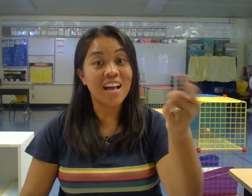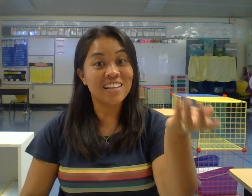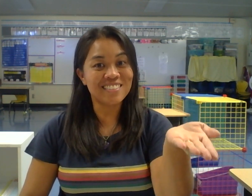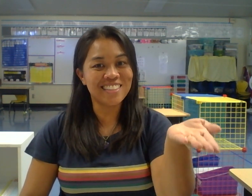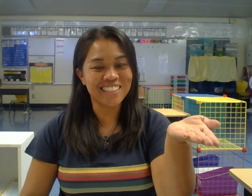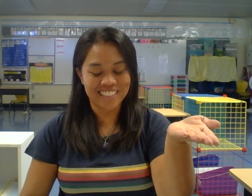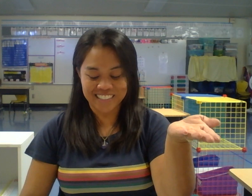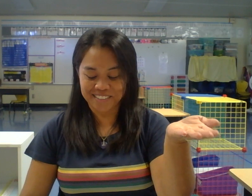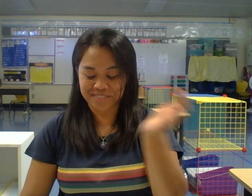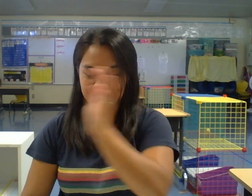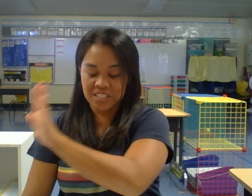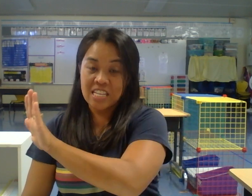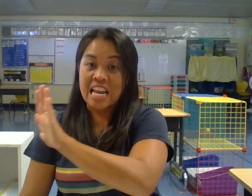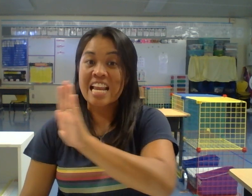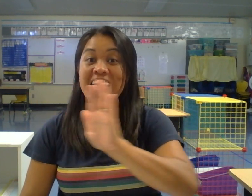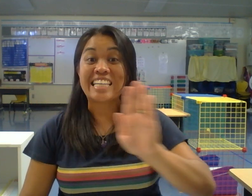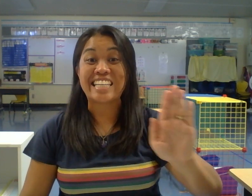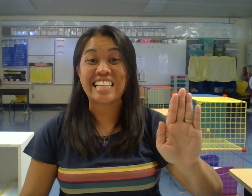D. Lee.